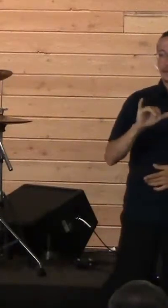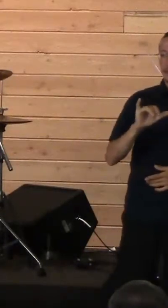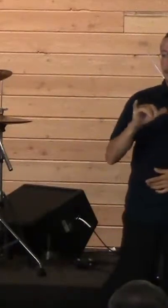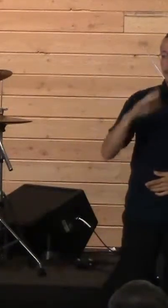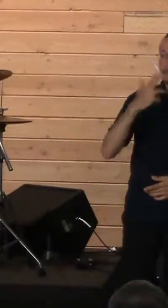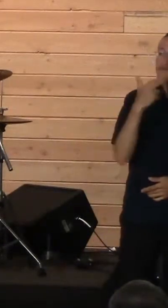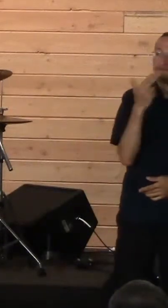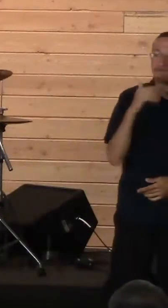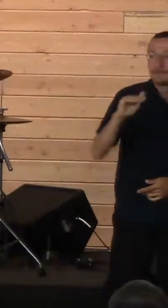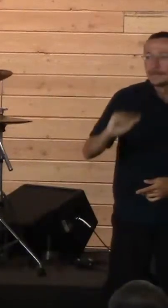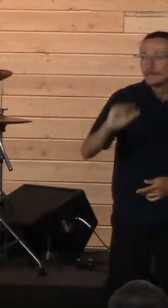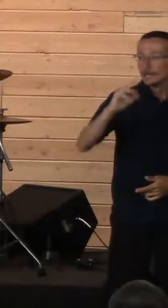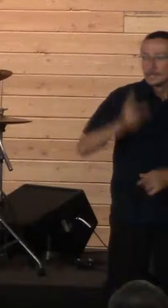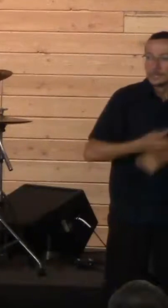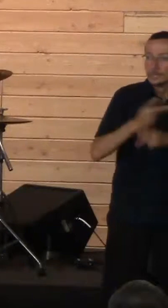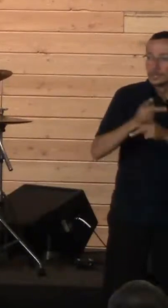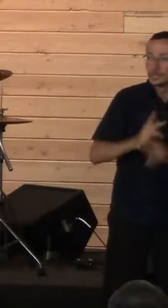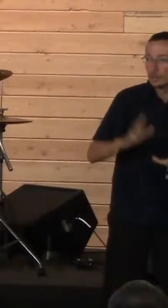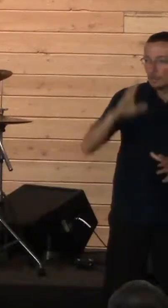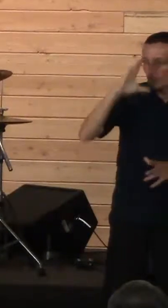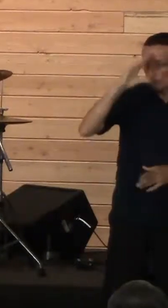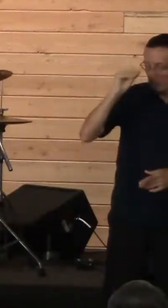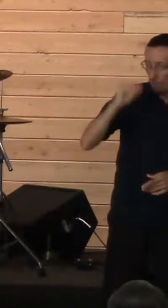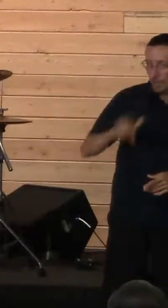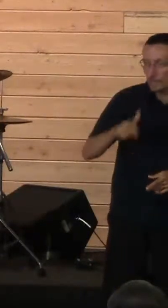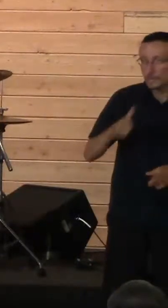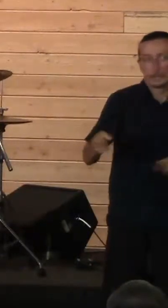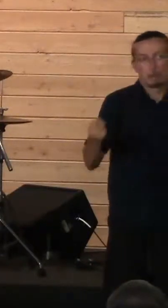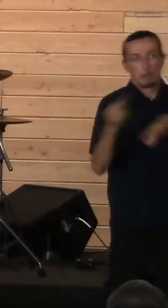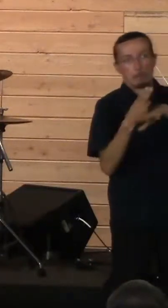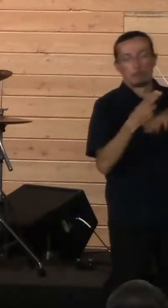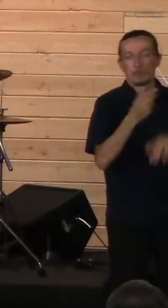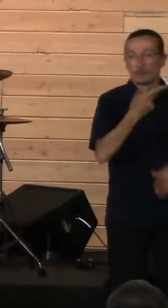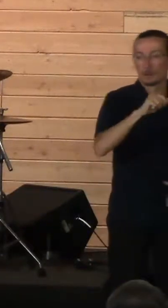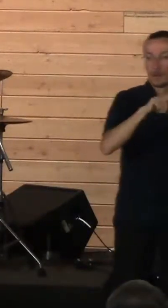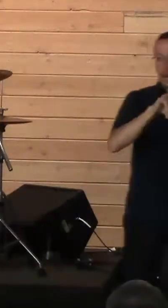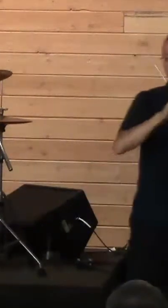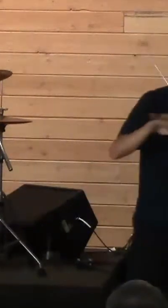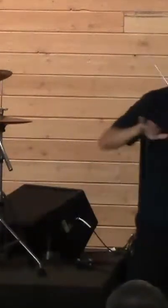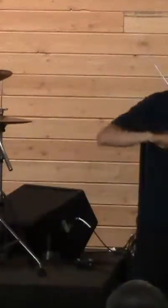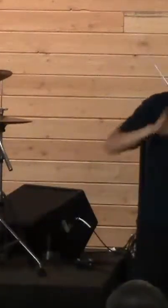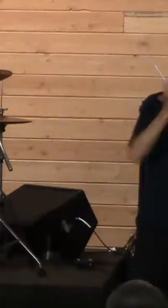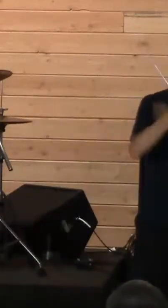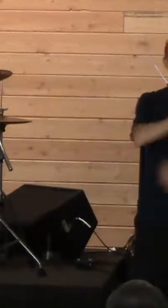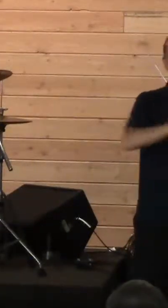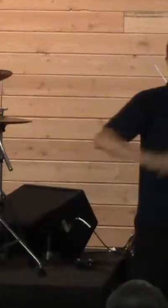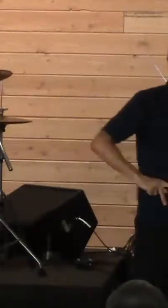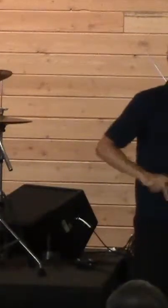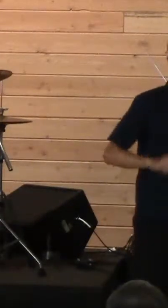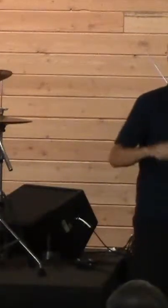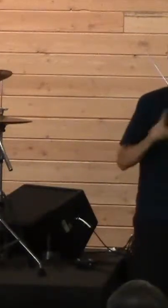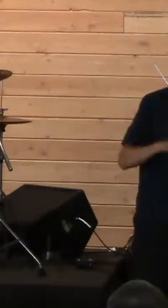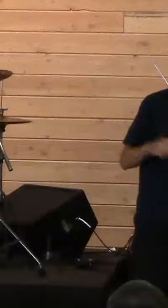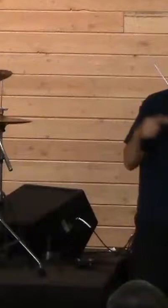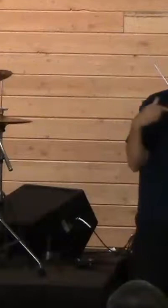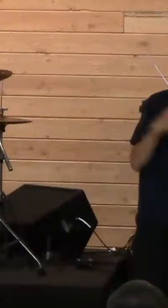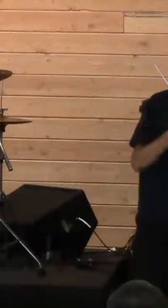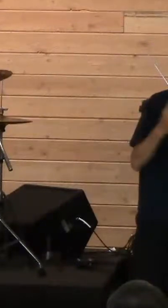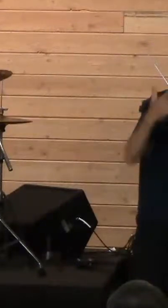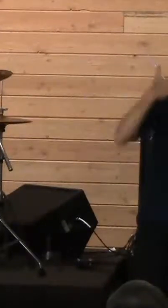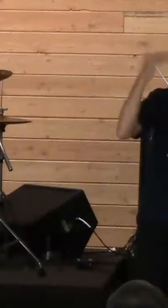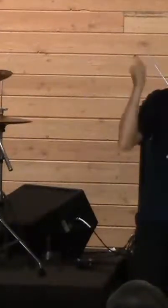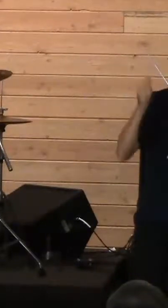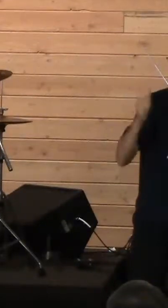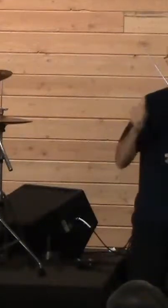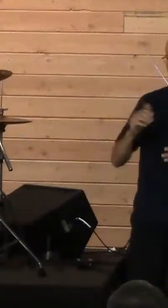beginning, who then defeats Goliath, and then him as king, but what we forget to realize is that there's 15 years of heart-wrenching conflict